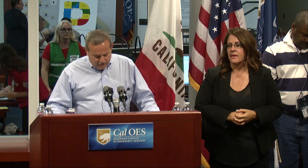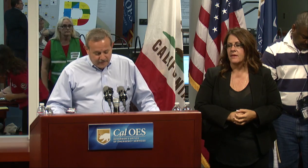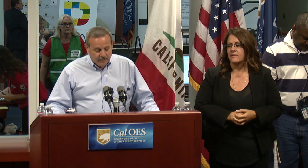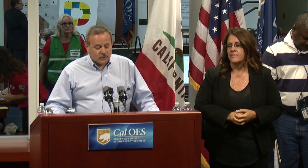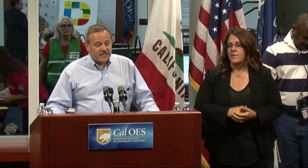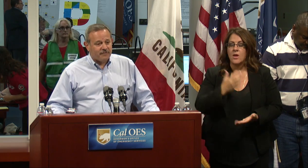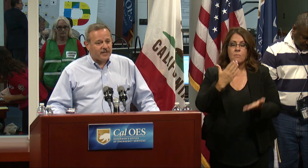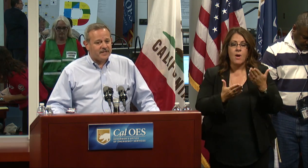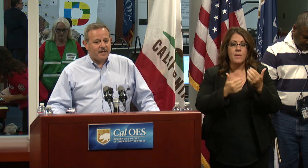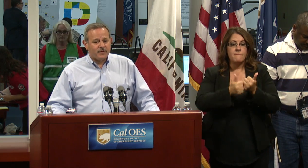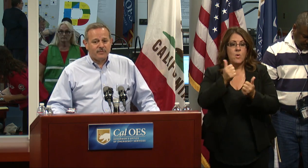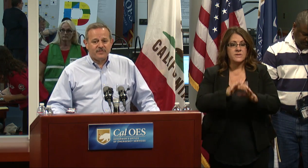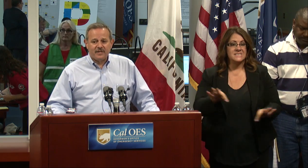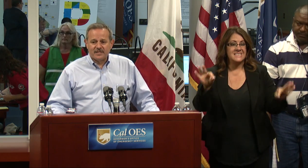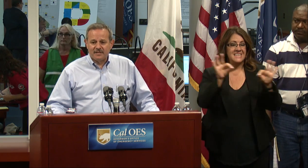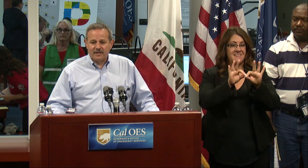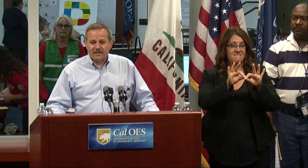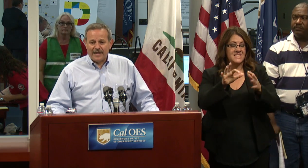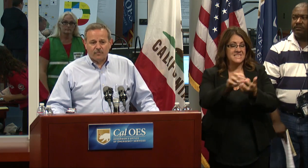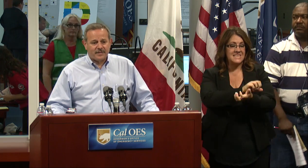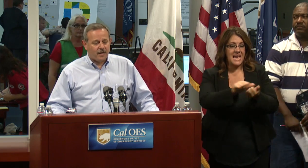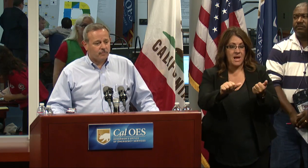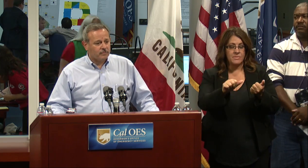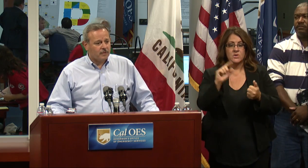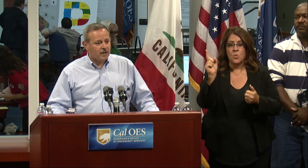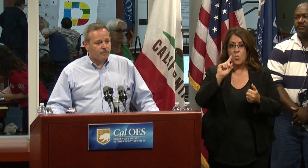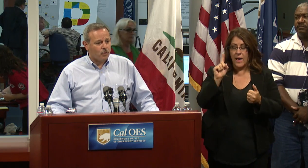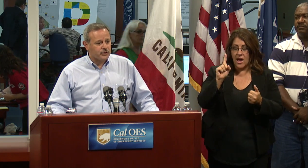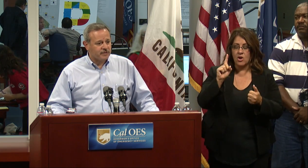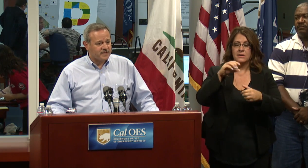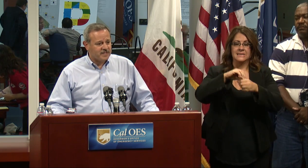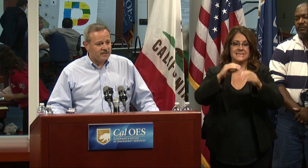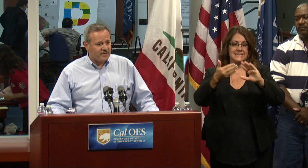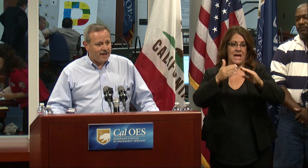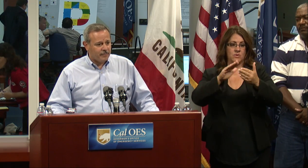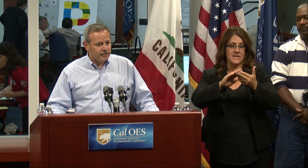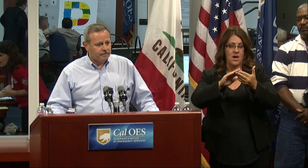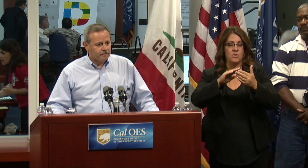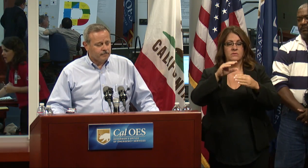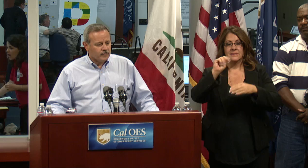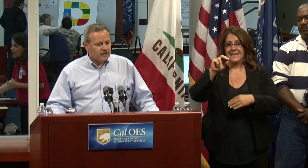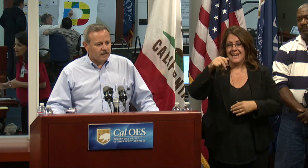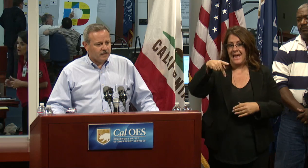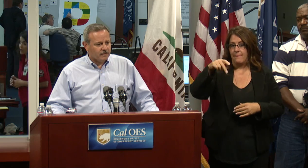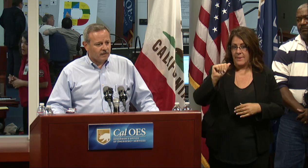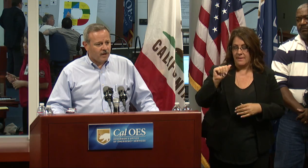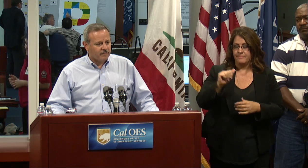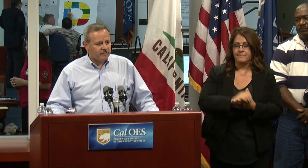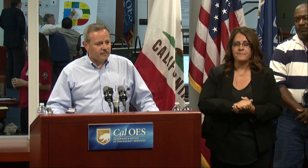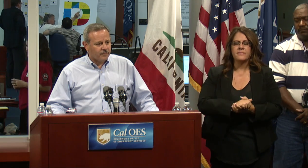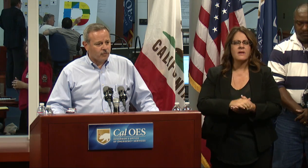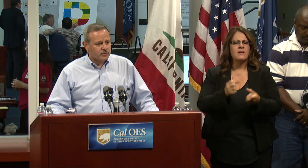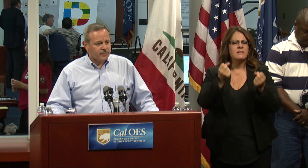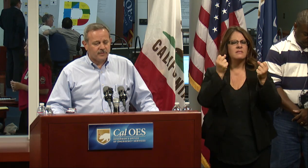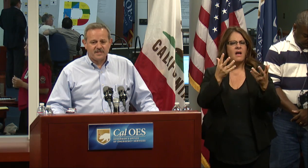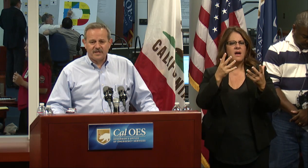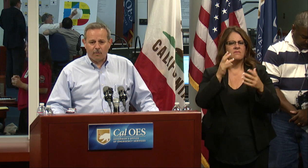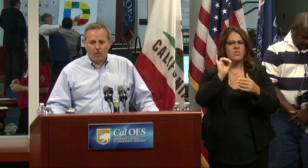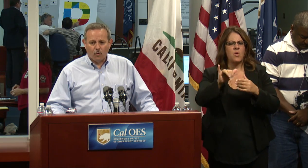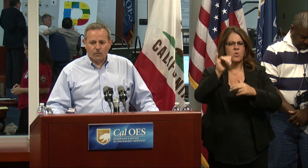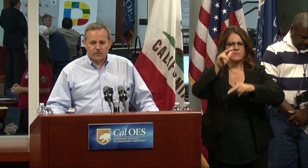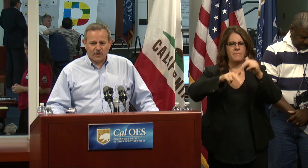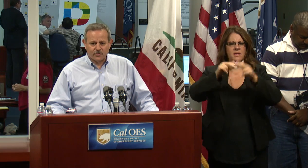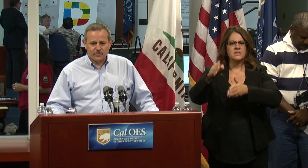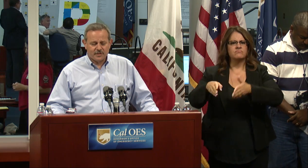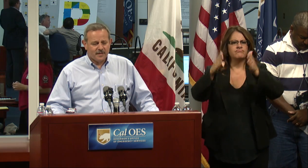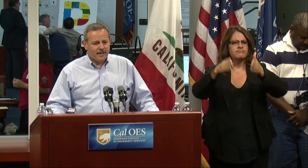Probably the most significant damage we've seen is in the downtown portion of the city of Napa. A lot of those buildings there